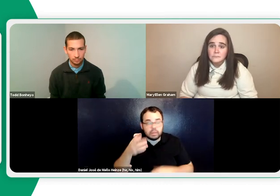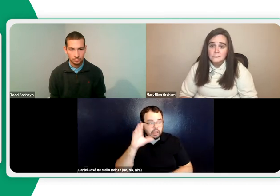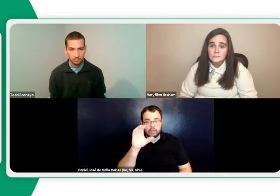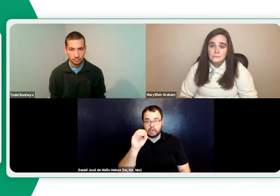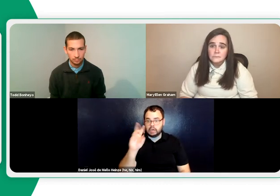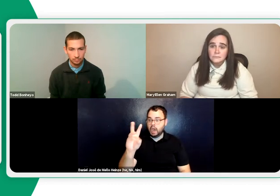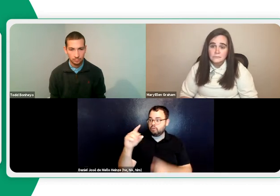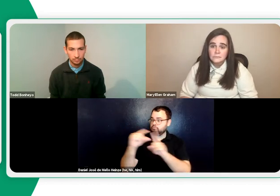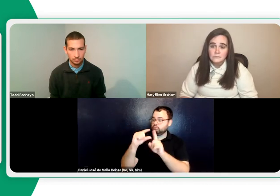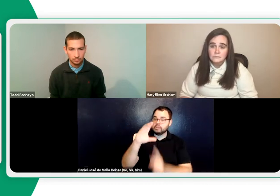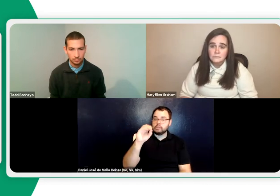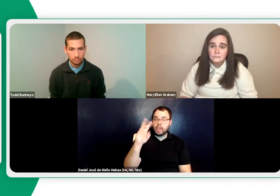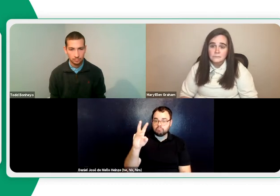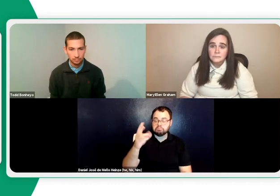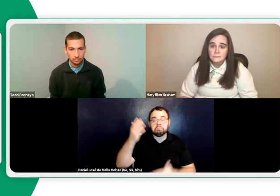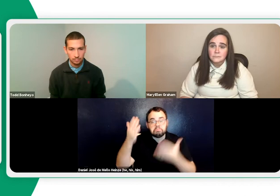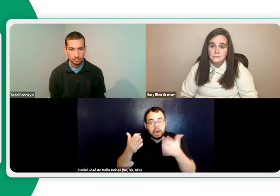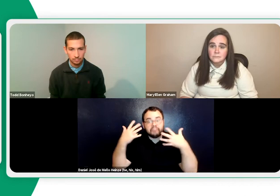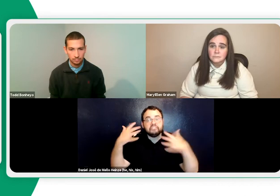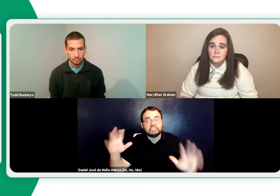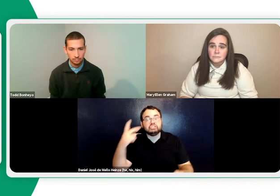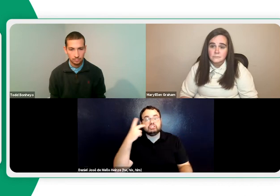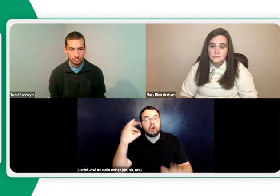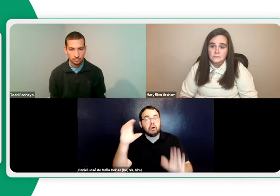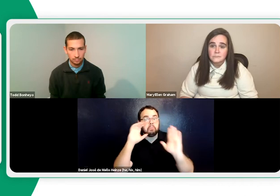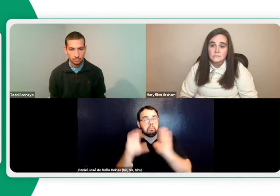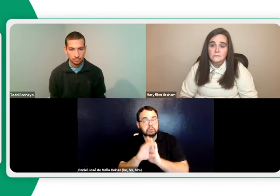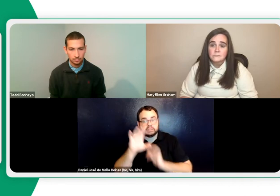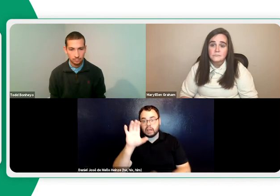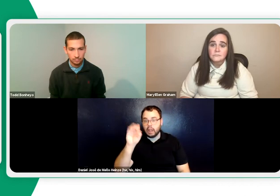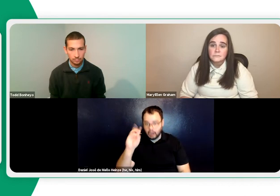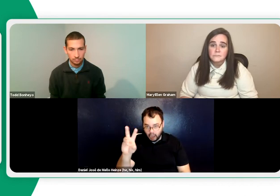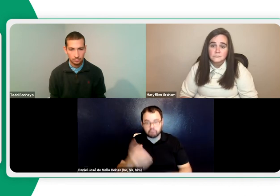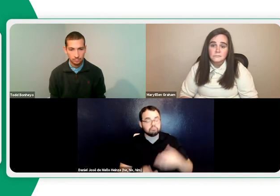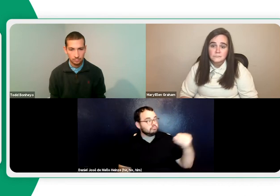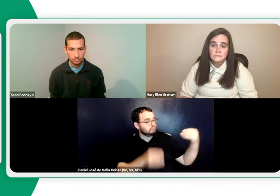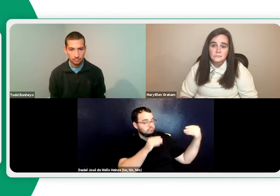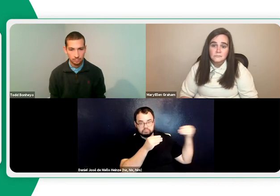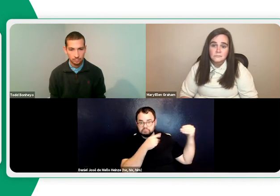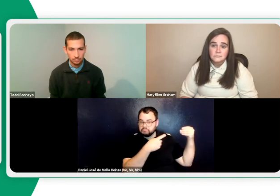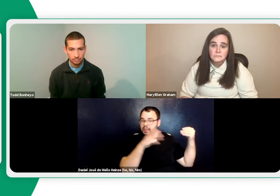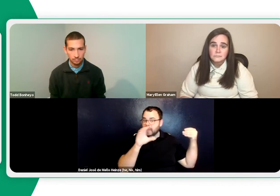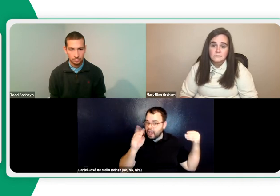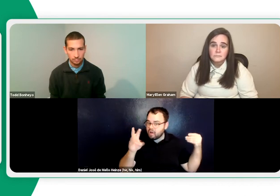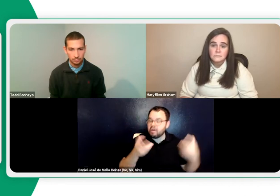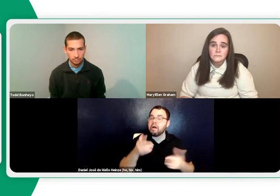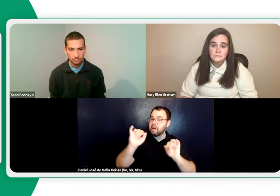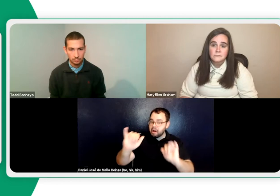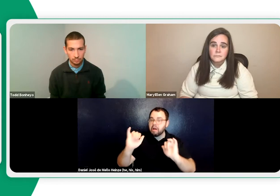right? Some students may see the word cow, and they may have seen a picture of a cow,